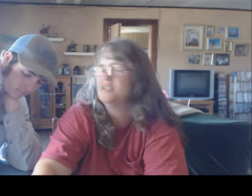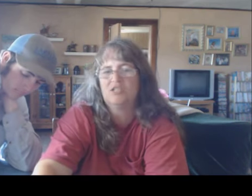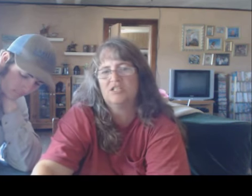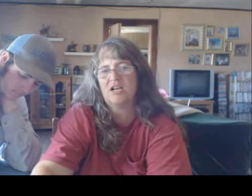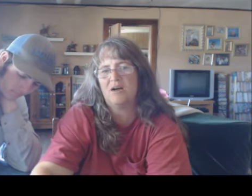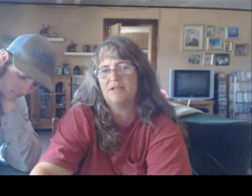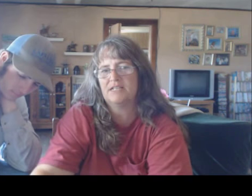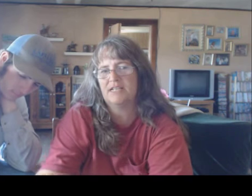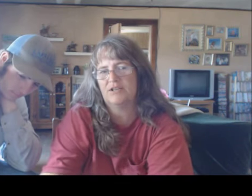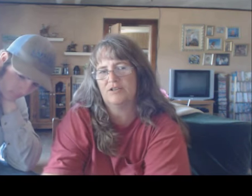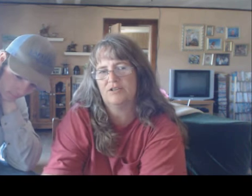It's just a comment to enter.